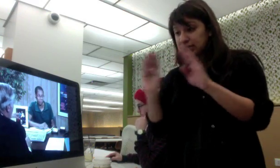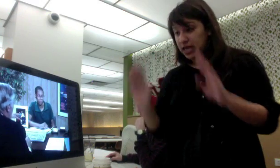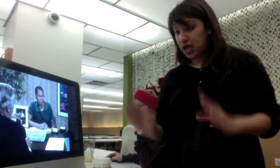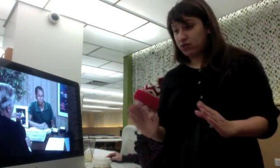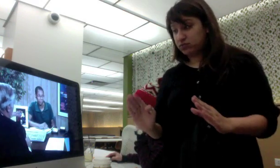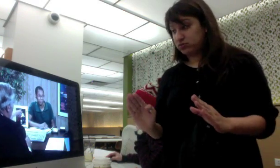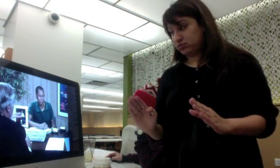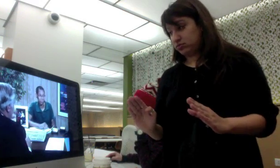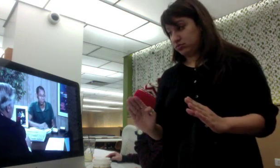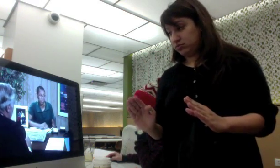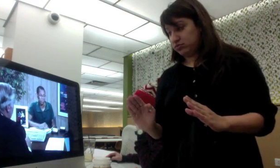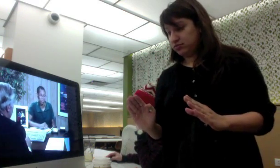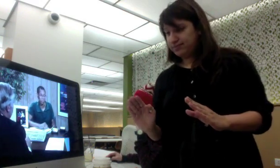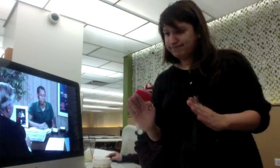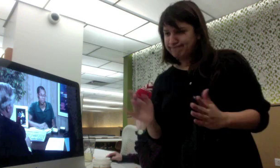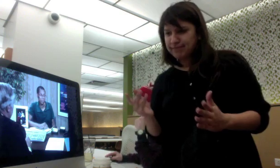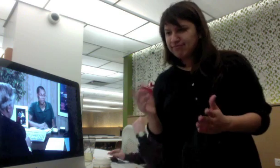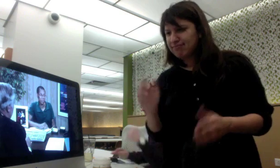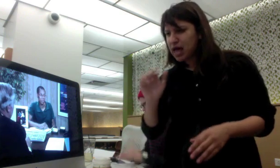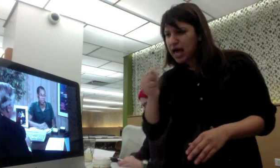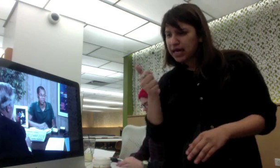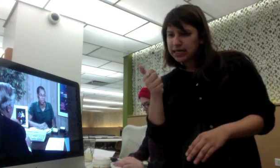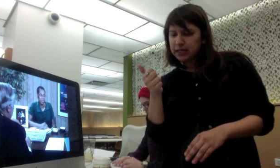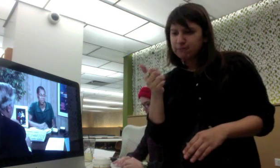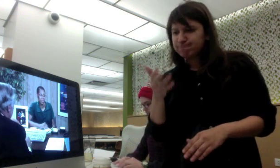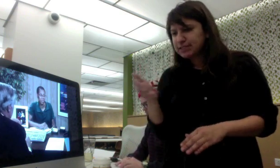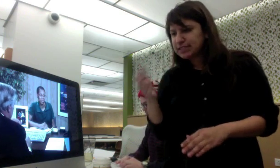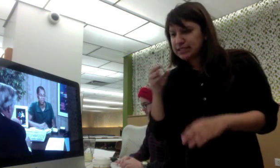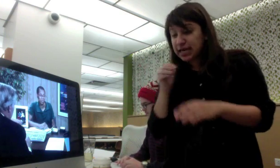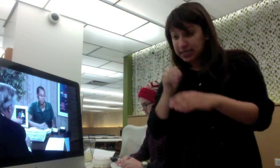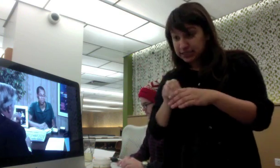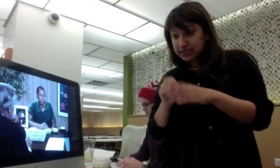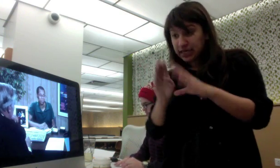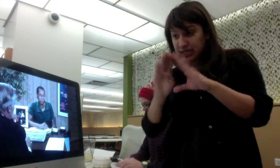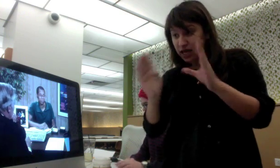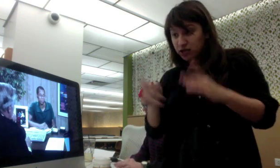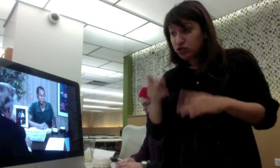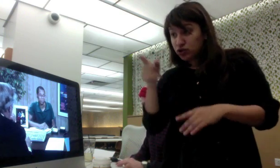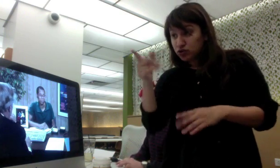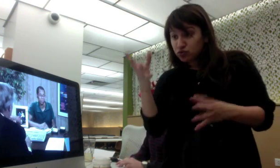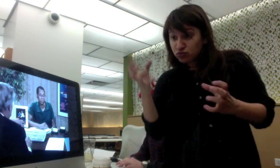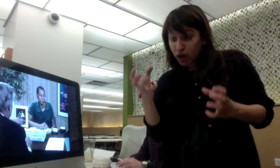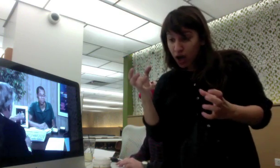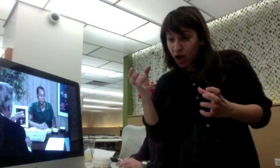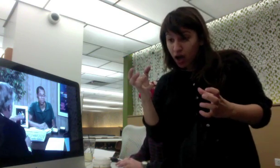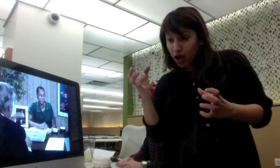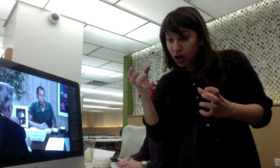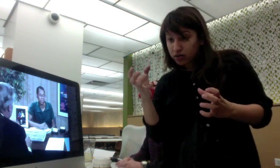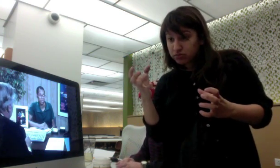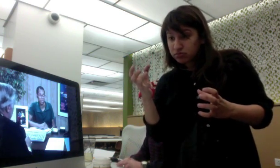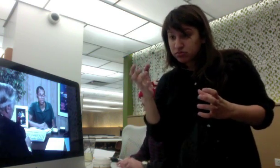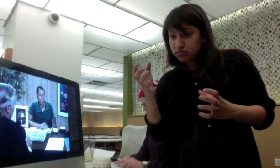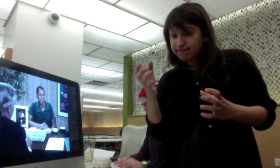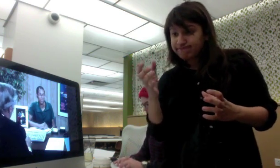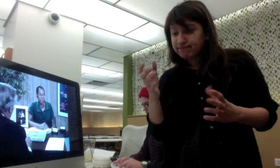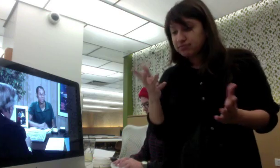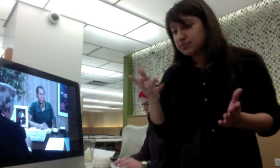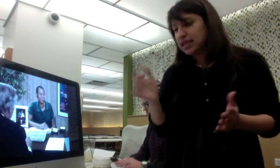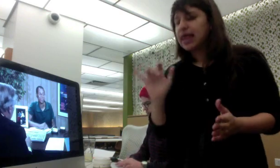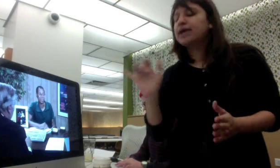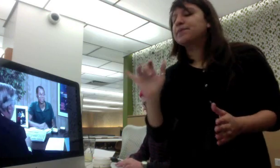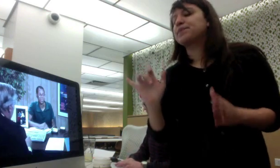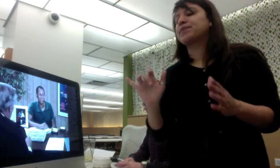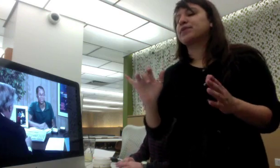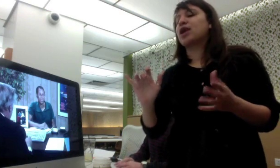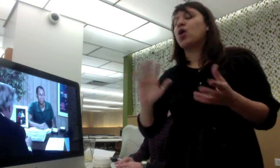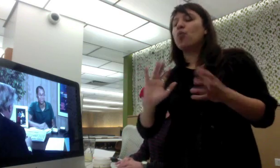items in the house that you would like to have with the sellers that they're leaving, such as the washer,